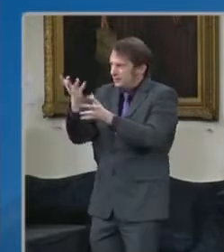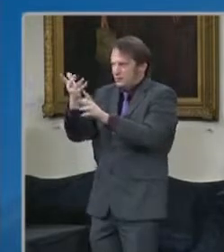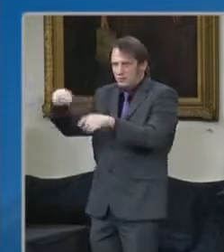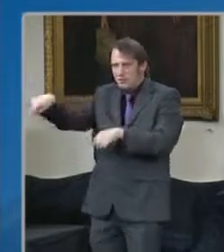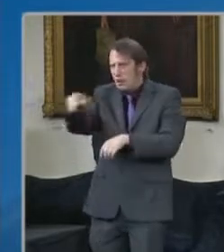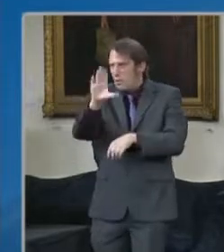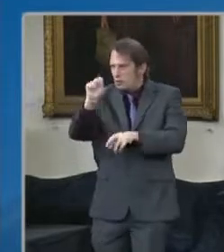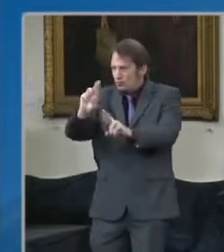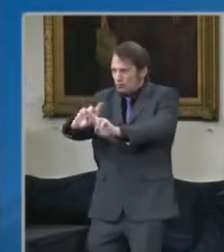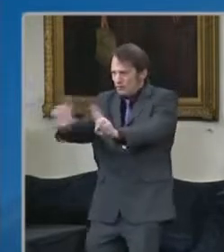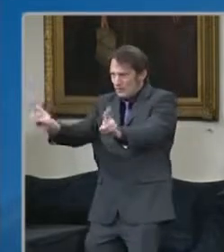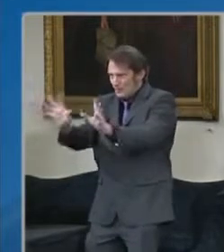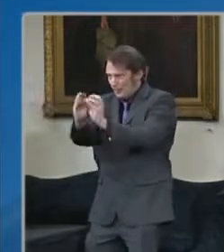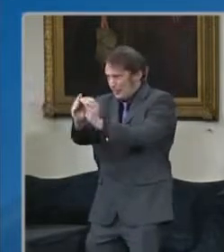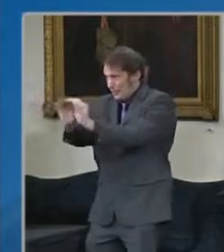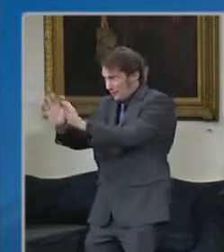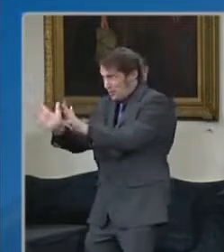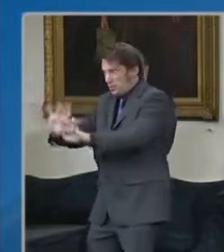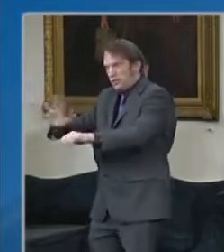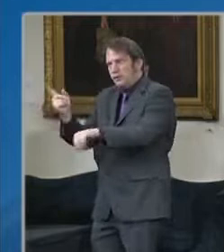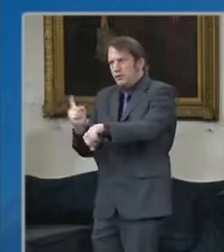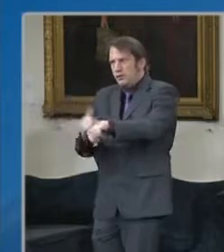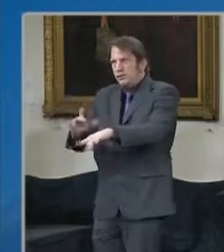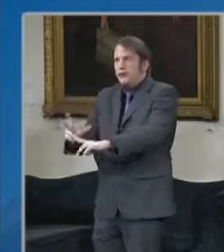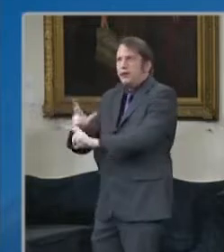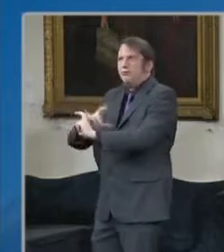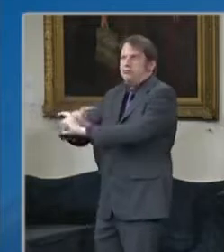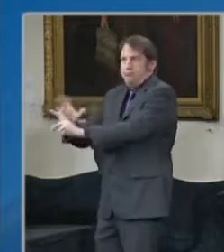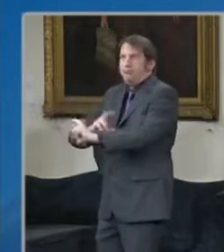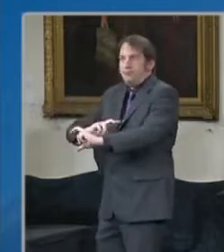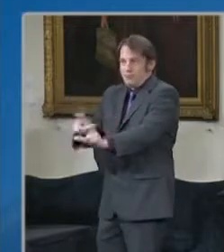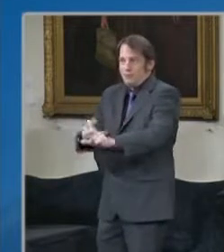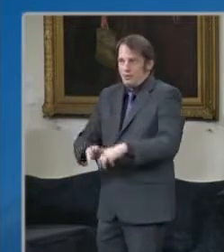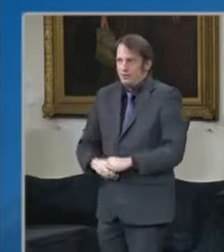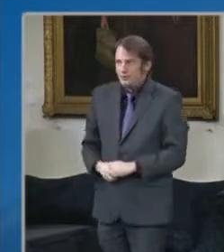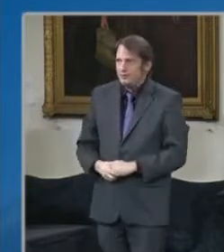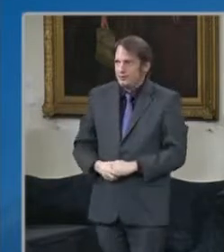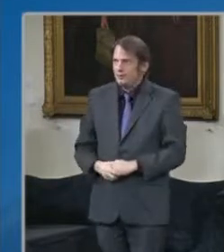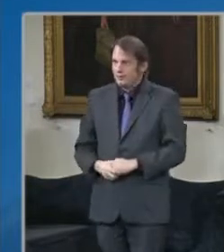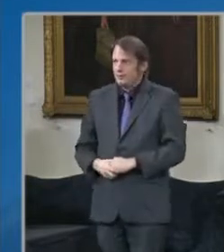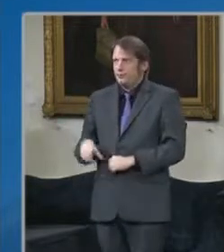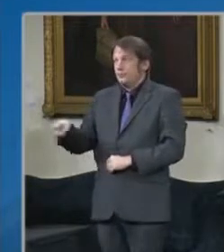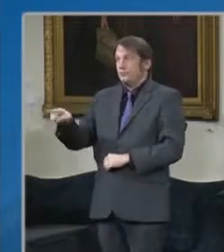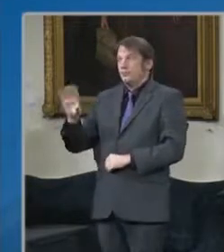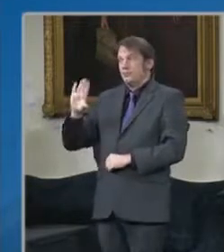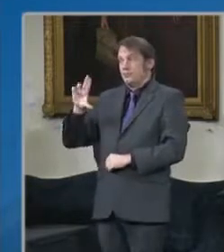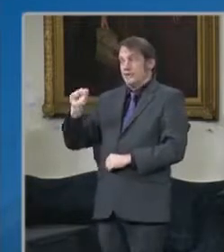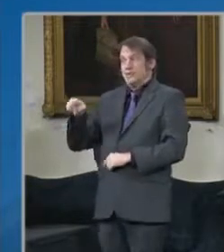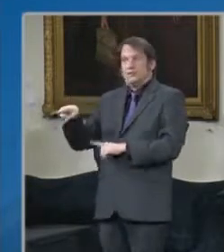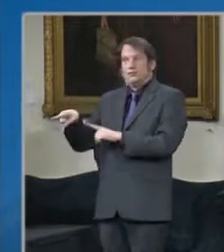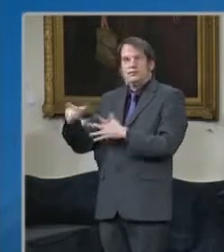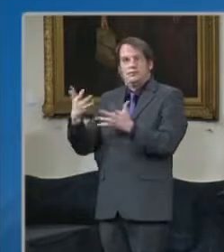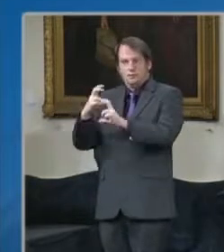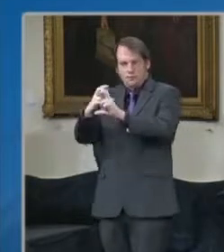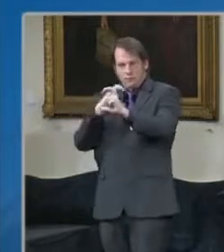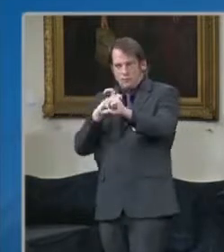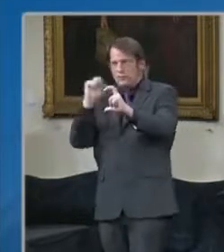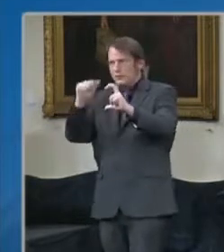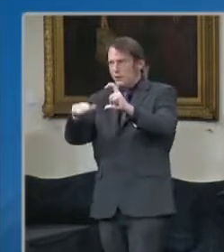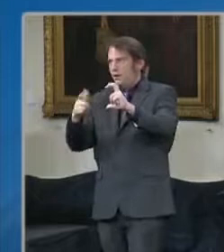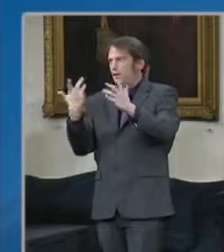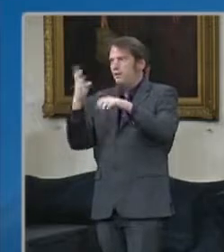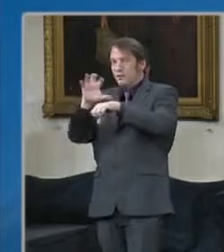Each mobile vaccine bus has the versatility to be used as a walk up clinic, or we can use it as a drive through facility.